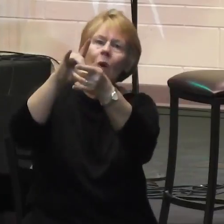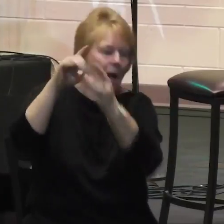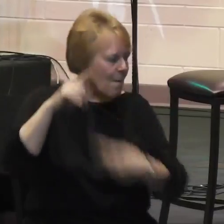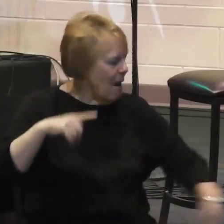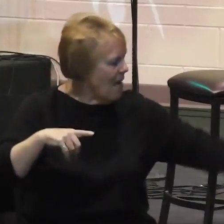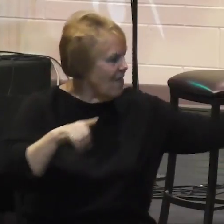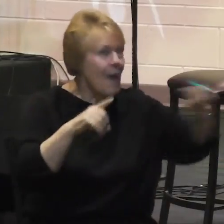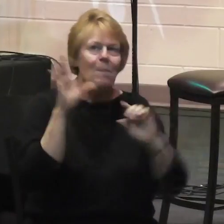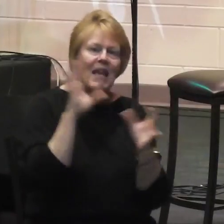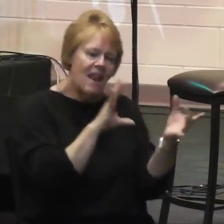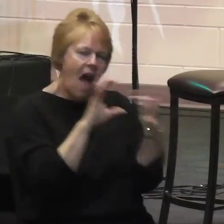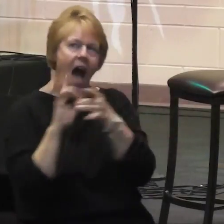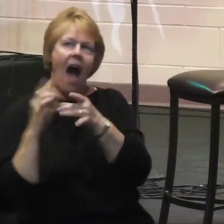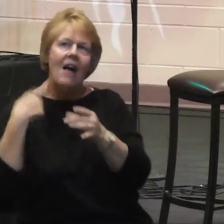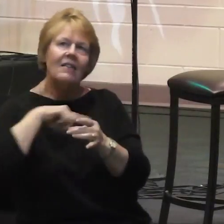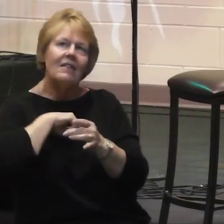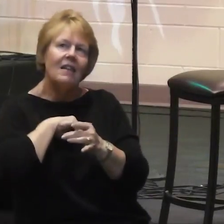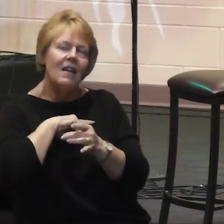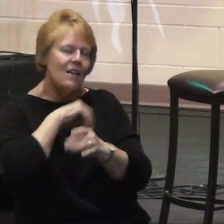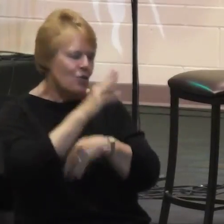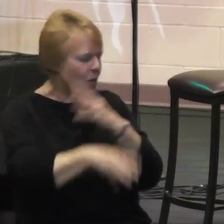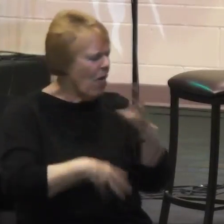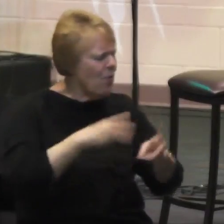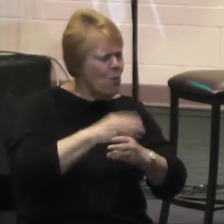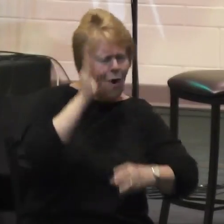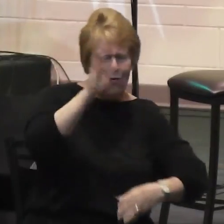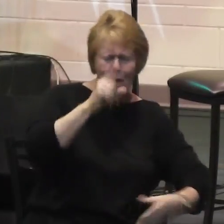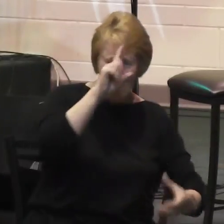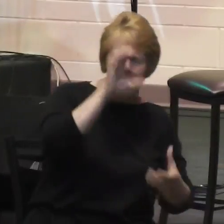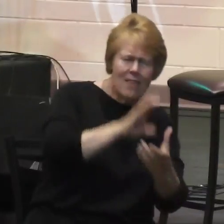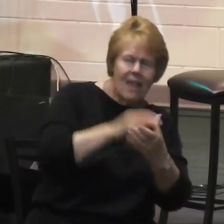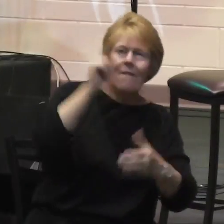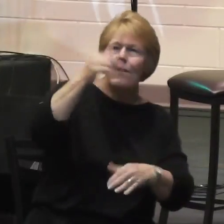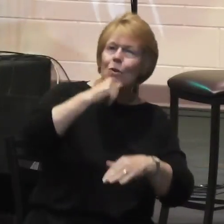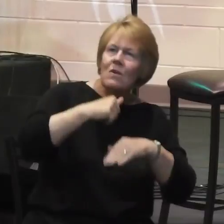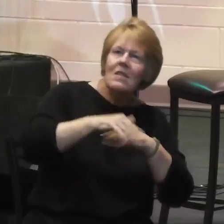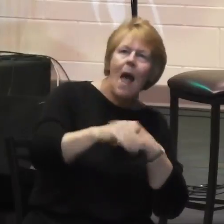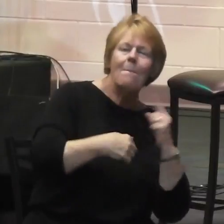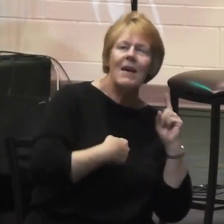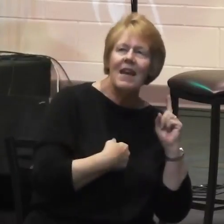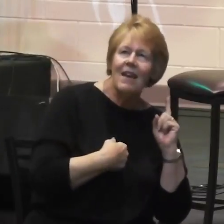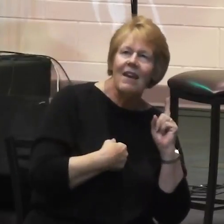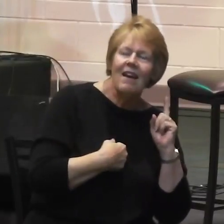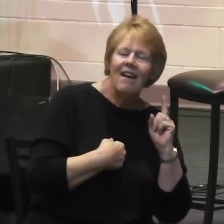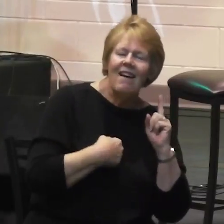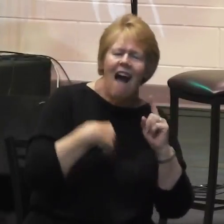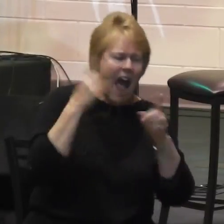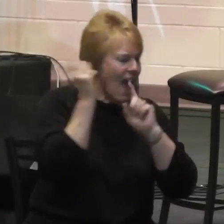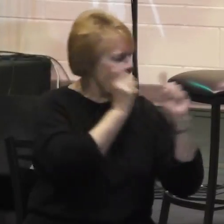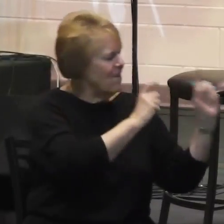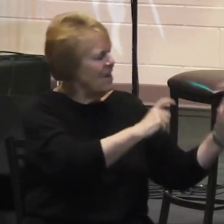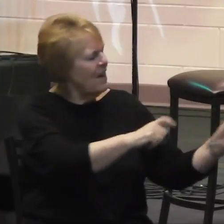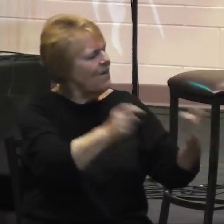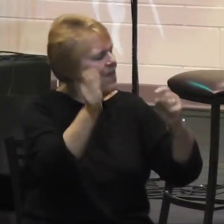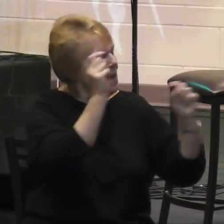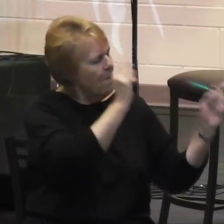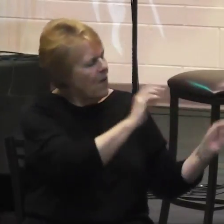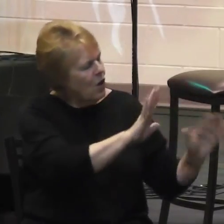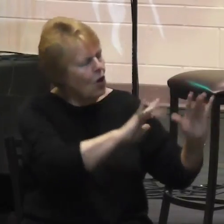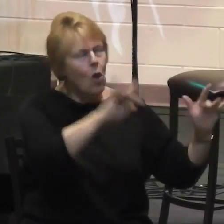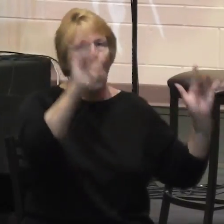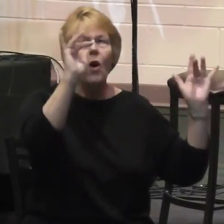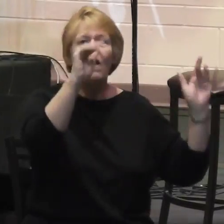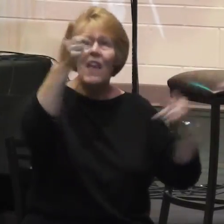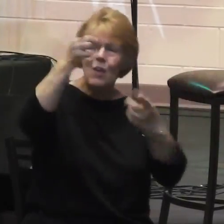in us so that the world may believe that you have sent me. I have given them the glory that you gave me